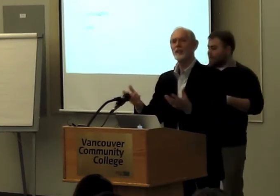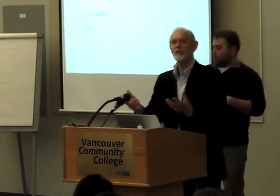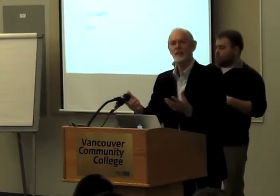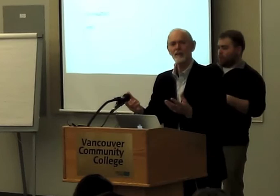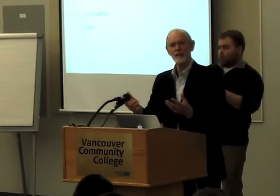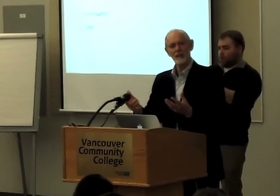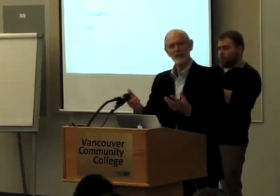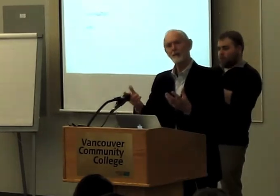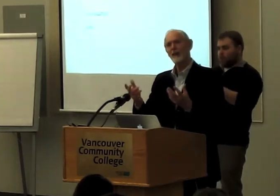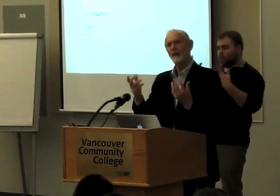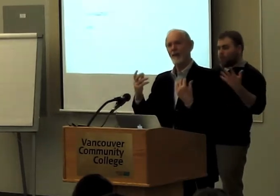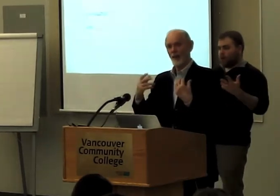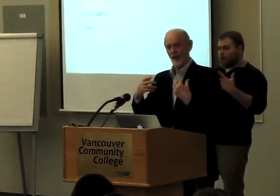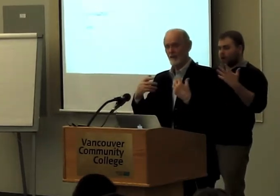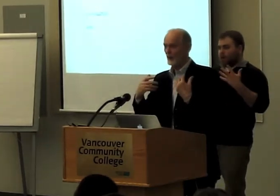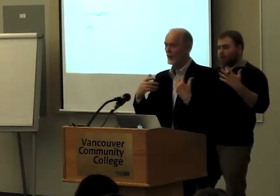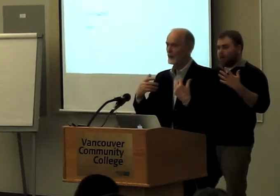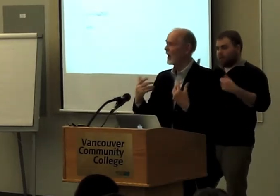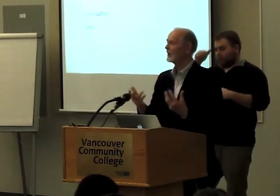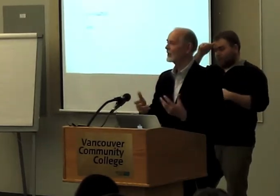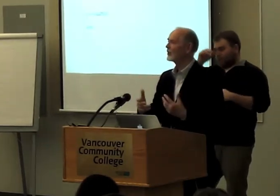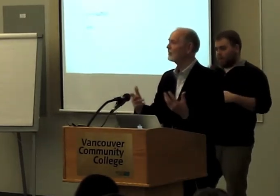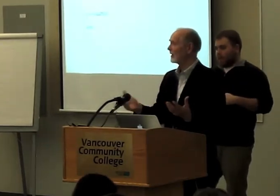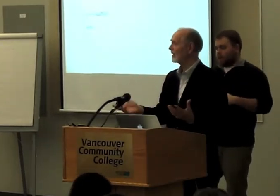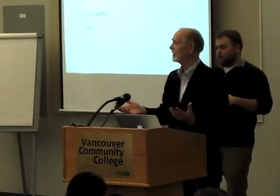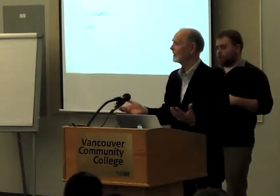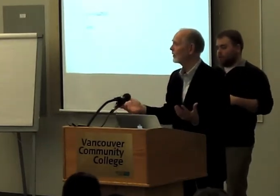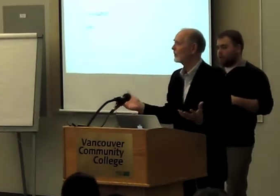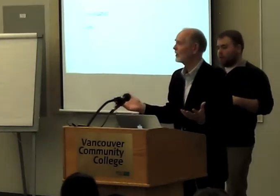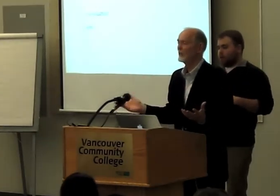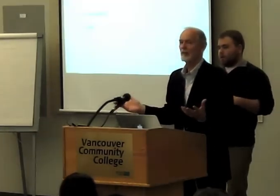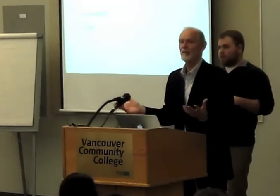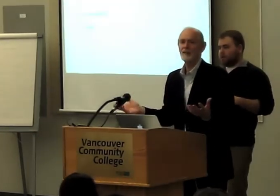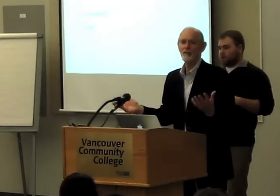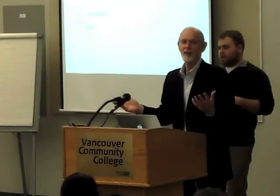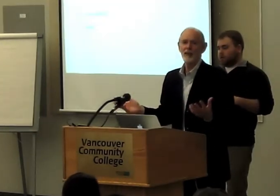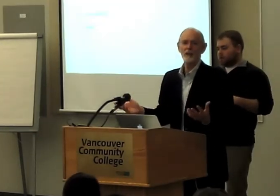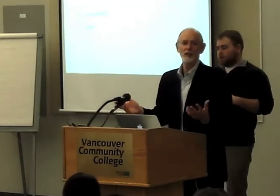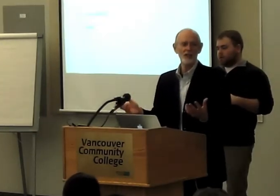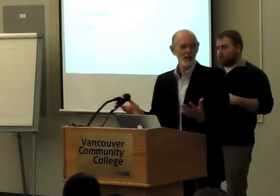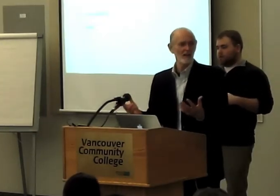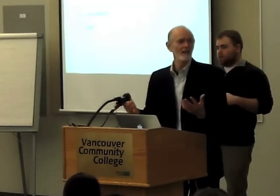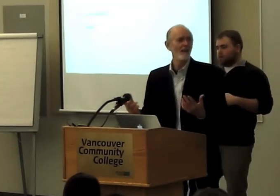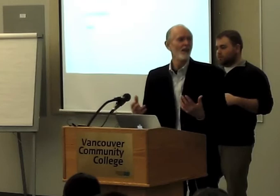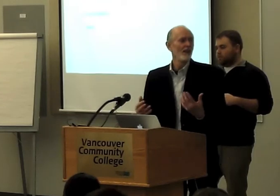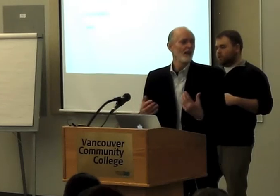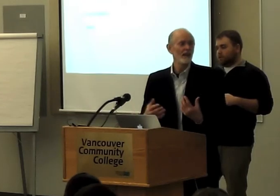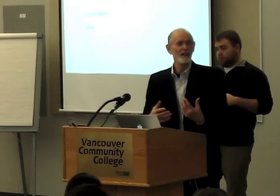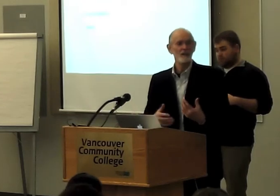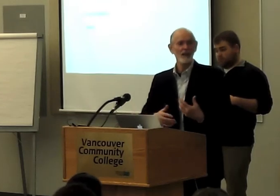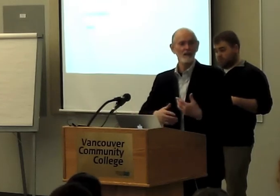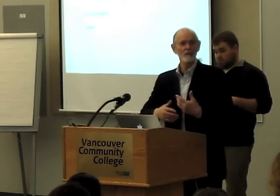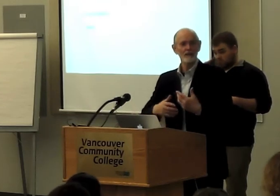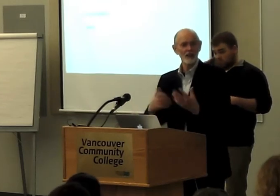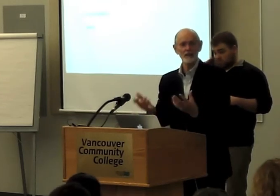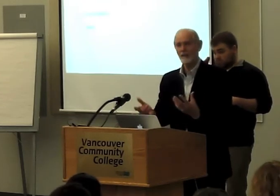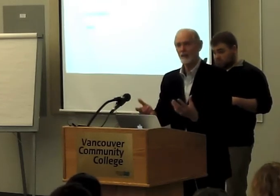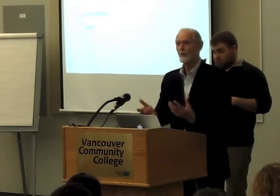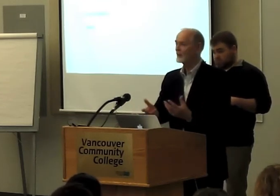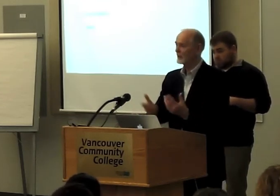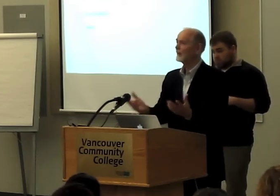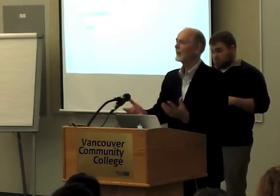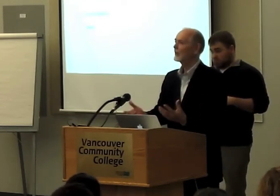but it's represented in this case by a man called Johannes Schmidt. Do you know Schmidt at all? He was a Dane, and he became